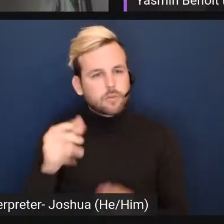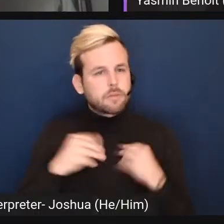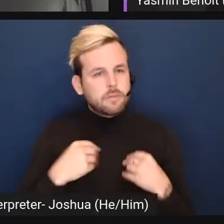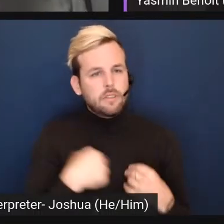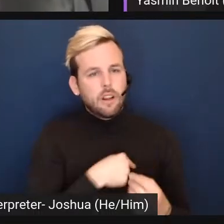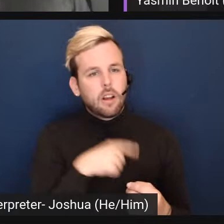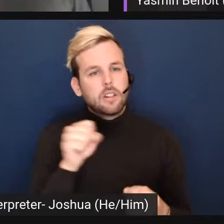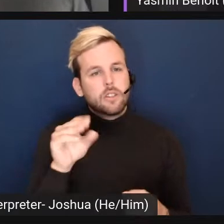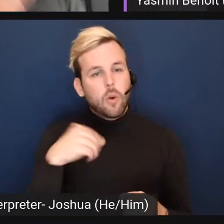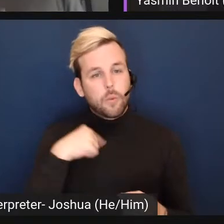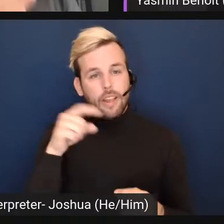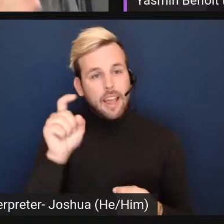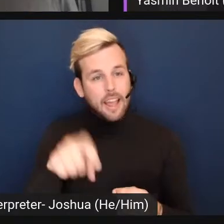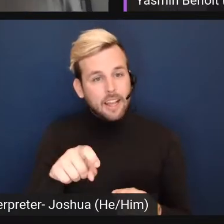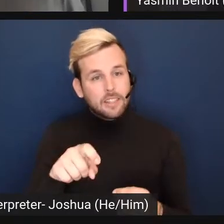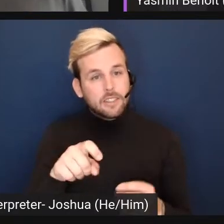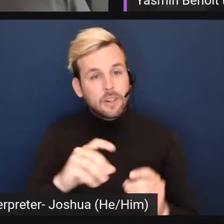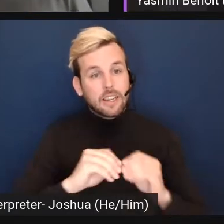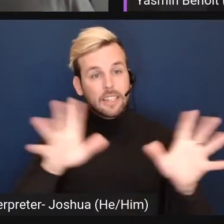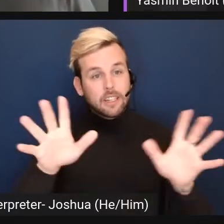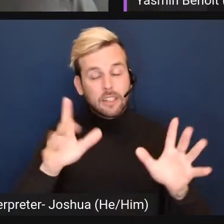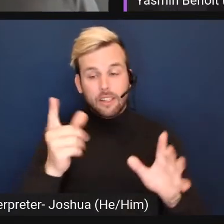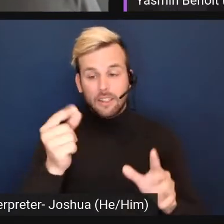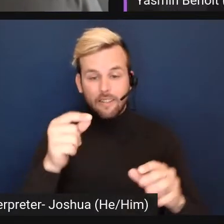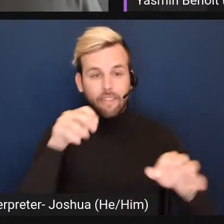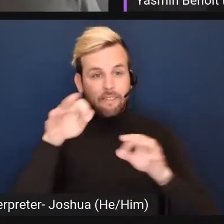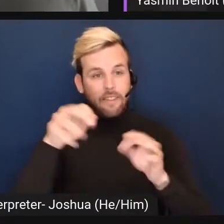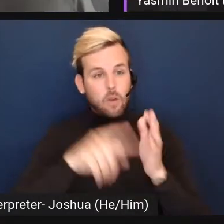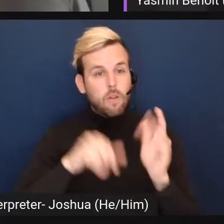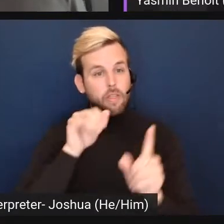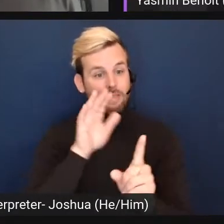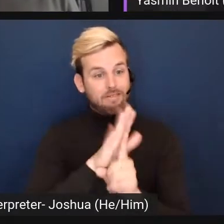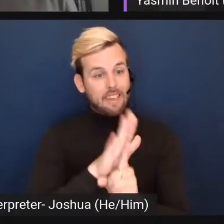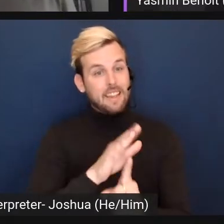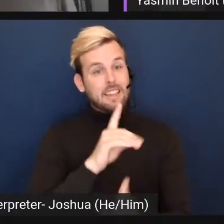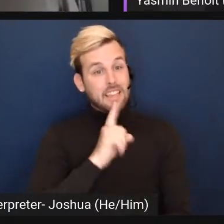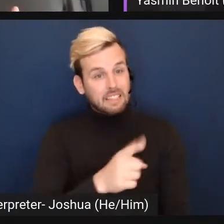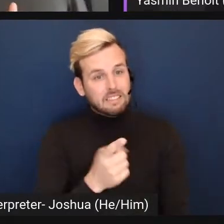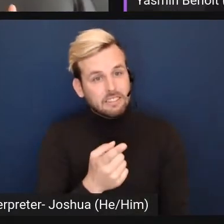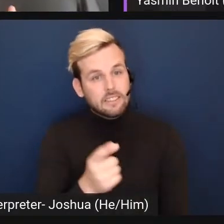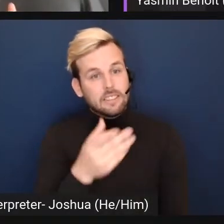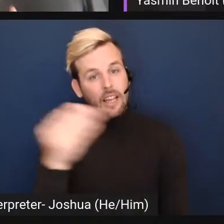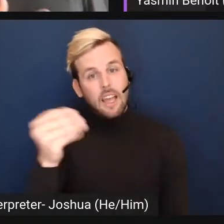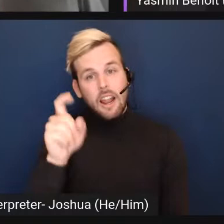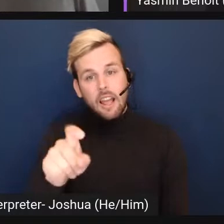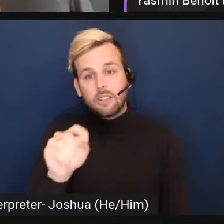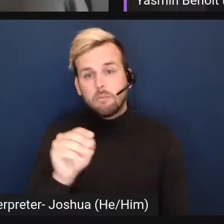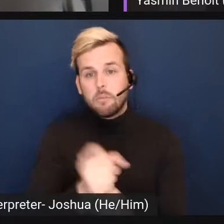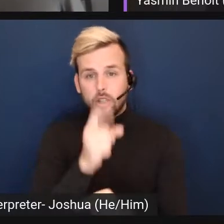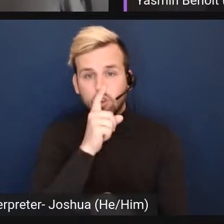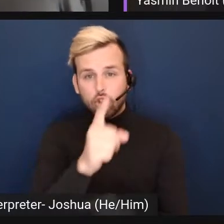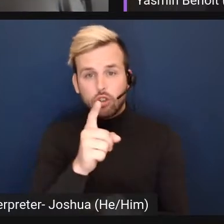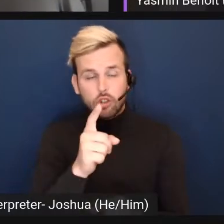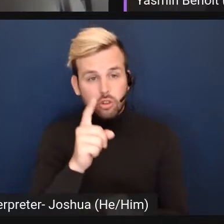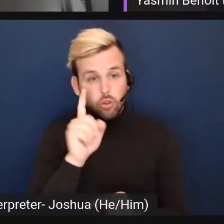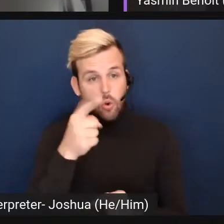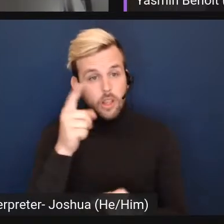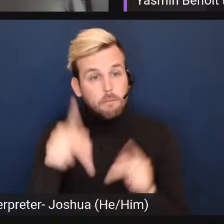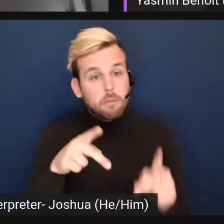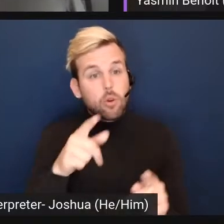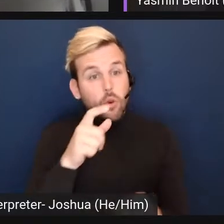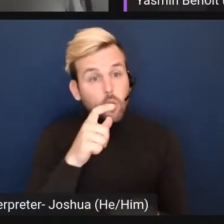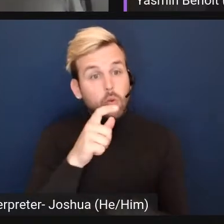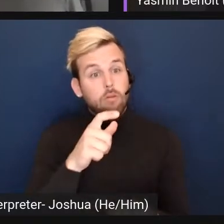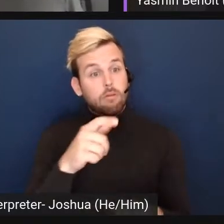And so we had to clearly define what asexuality was. And we had to make sure that only people who met that